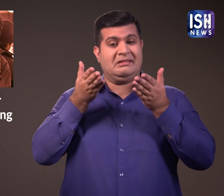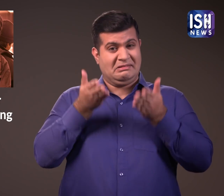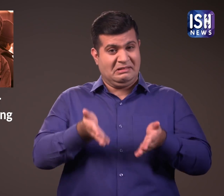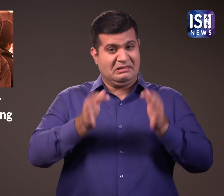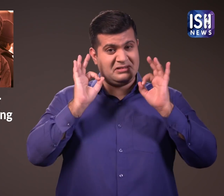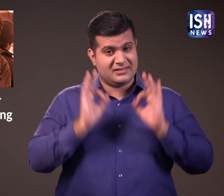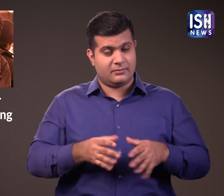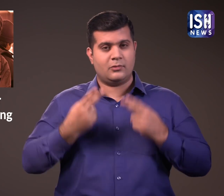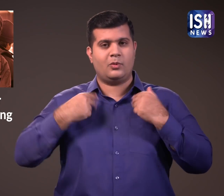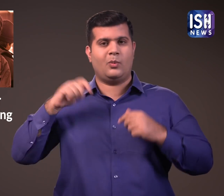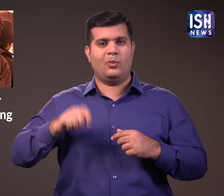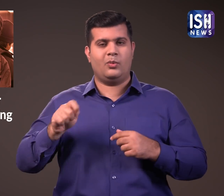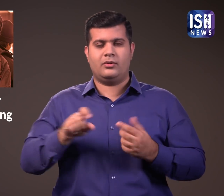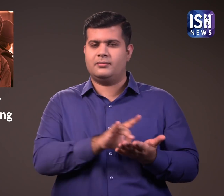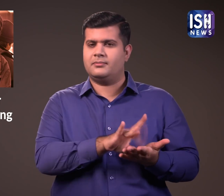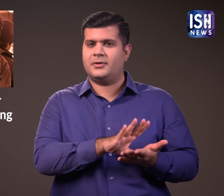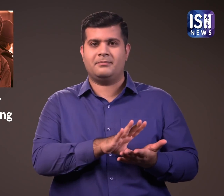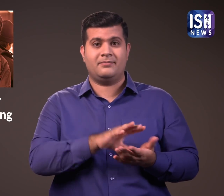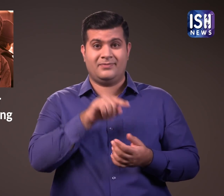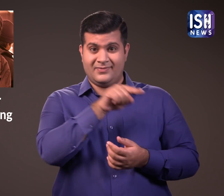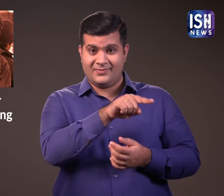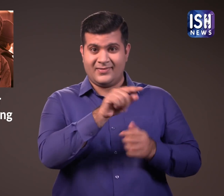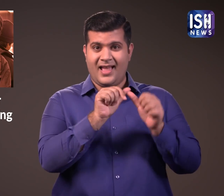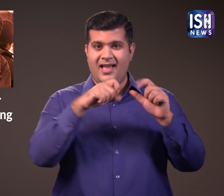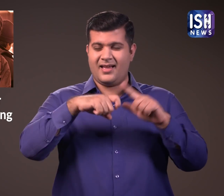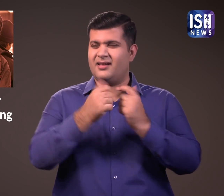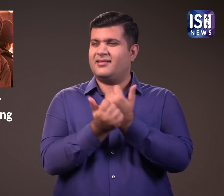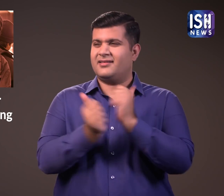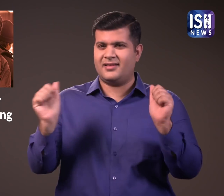This is why the court has refused Aryan's pail for the third time.